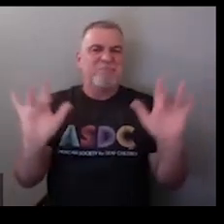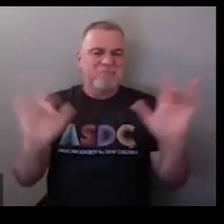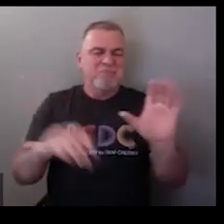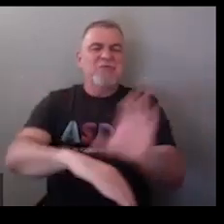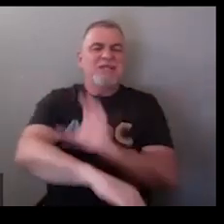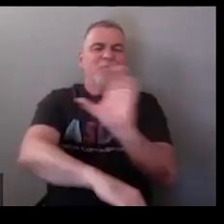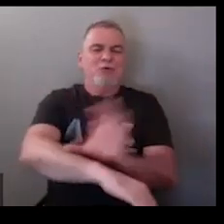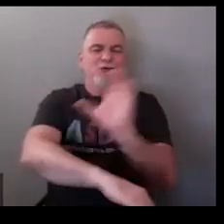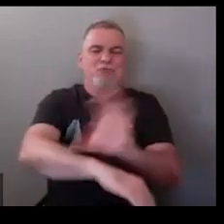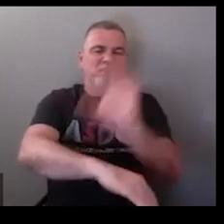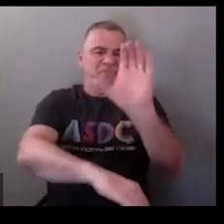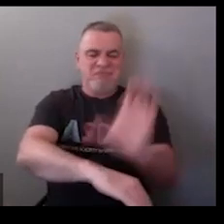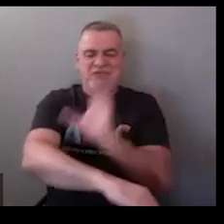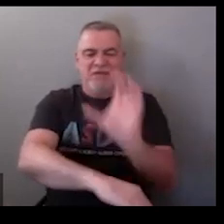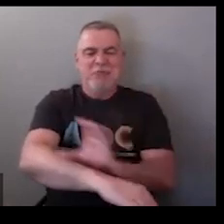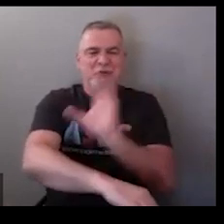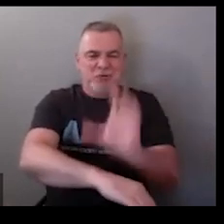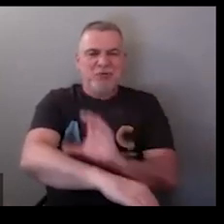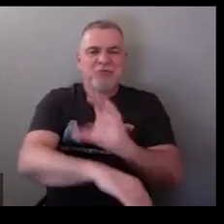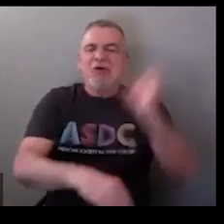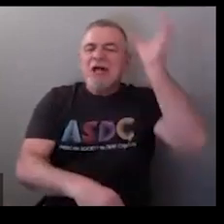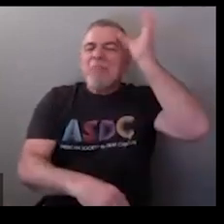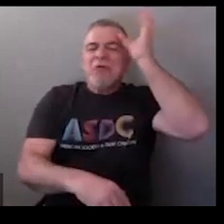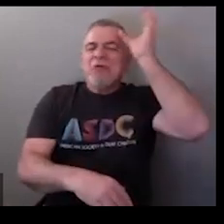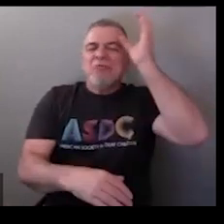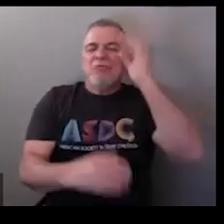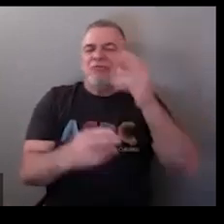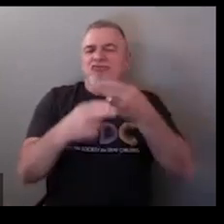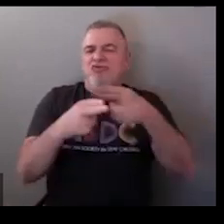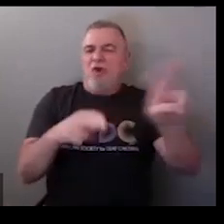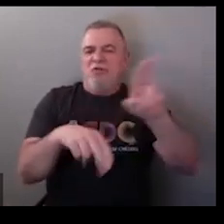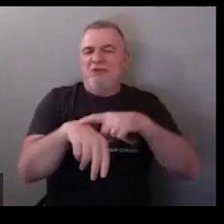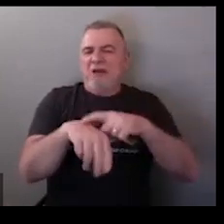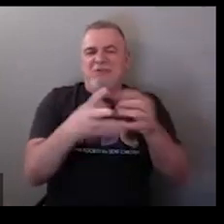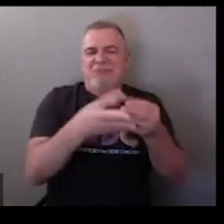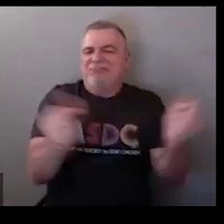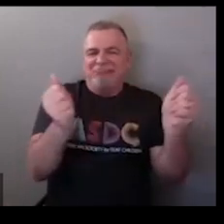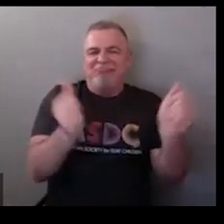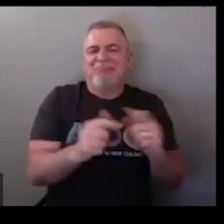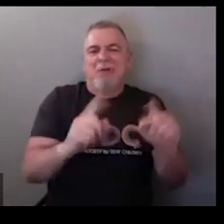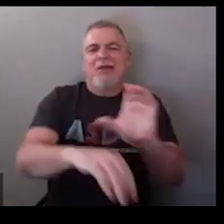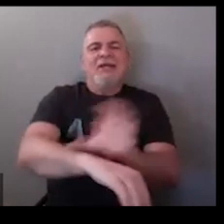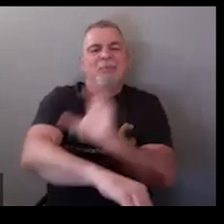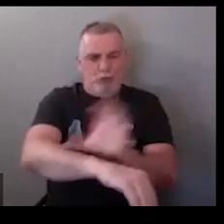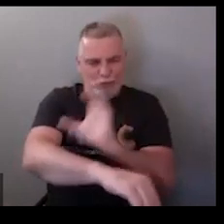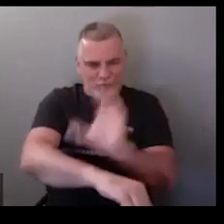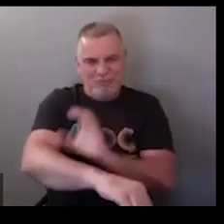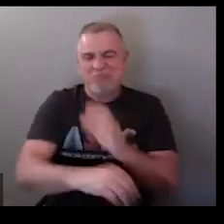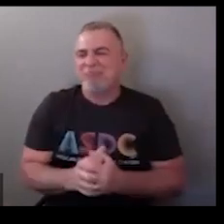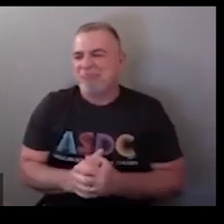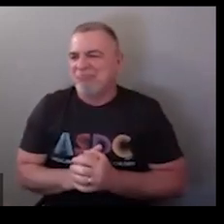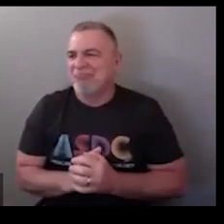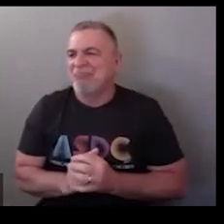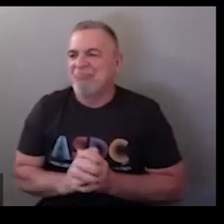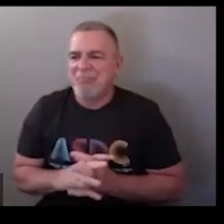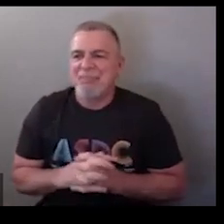so computer or computer C going along your hand this one that was you know kind of a flash in the pan you don't